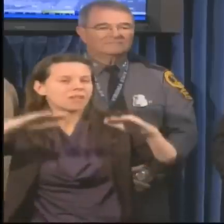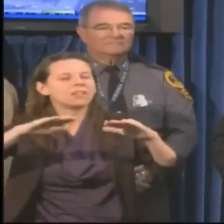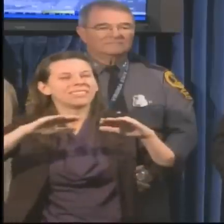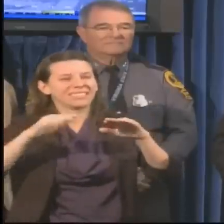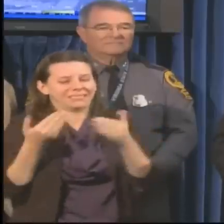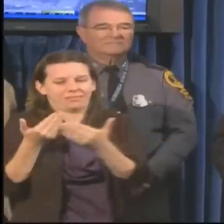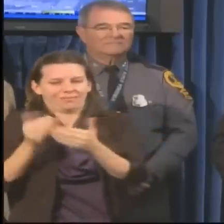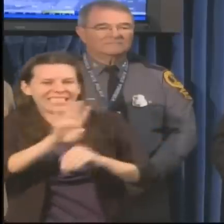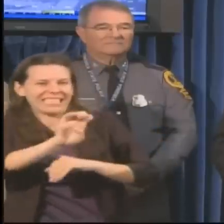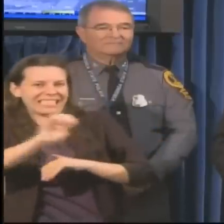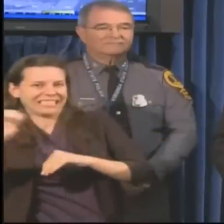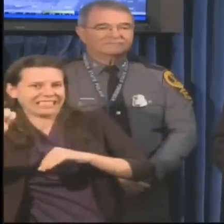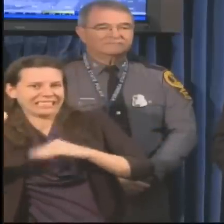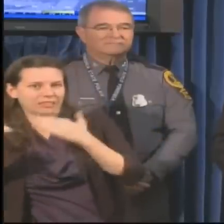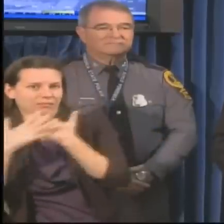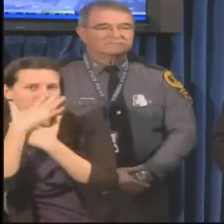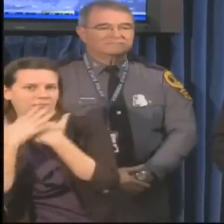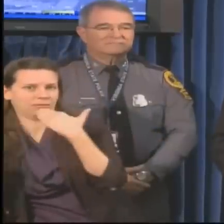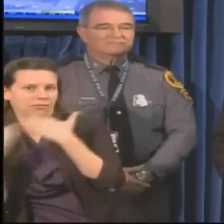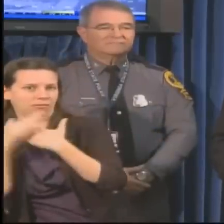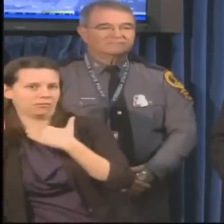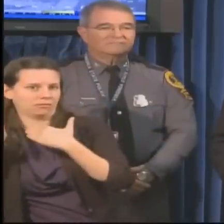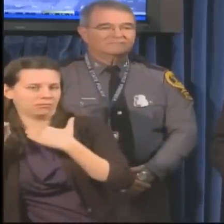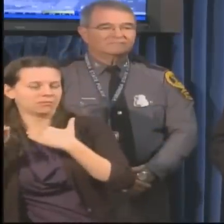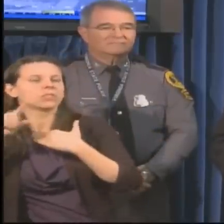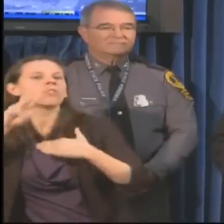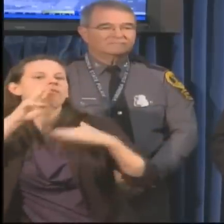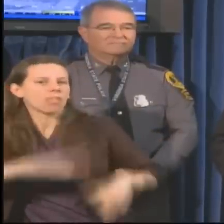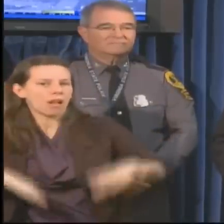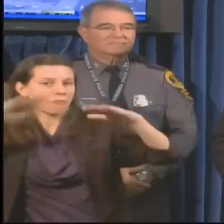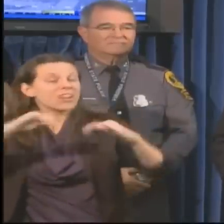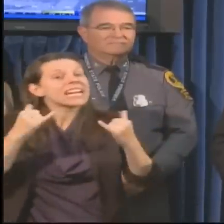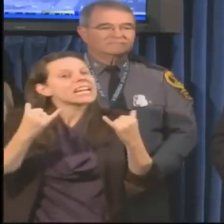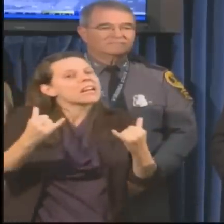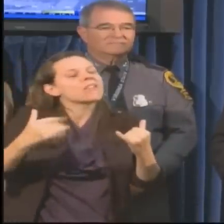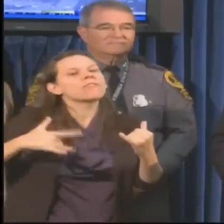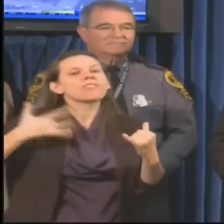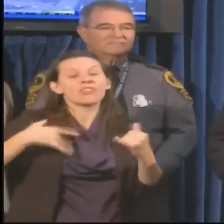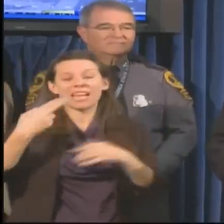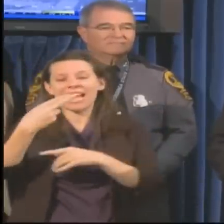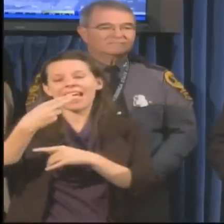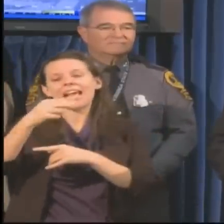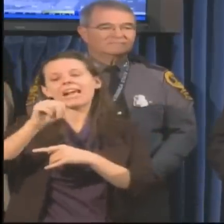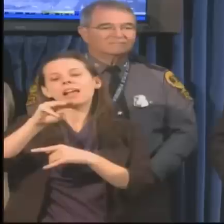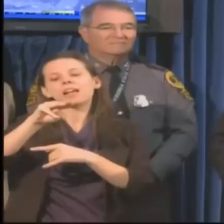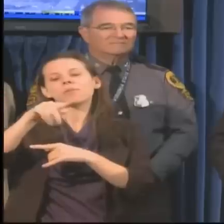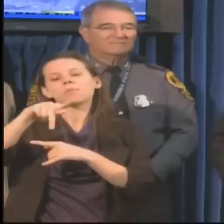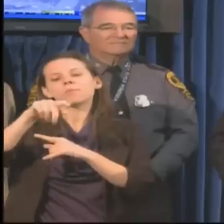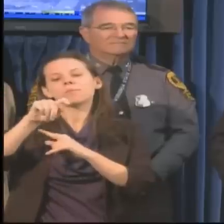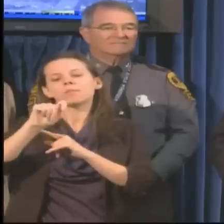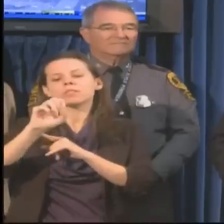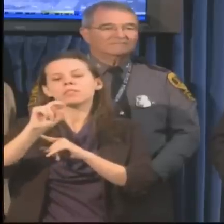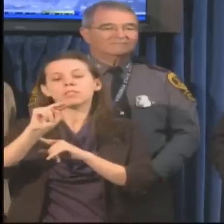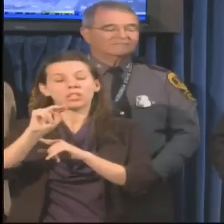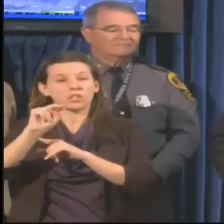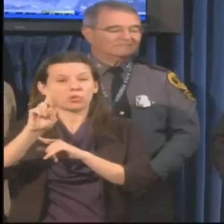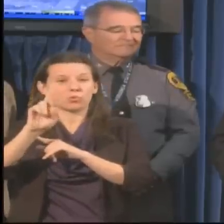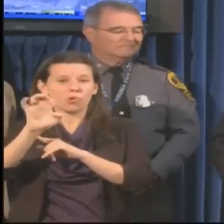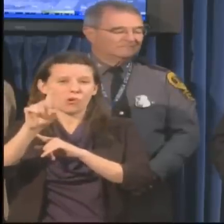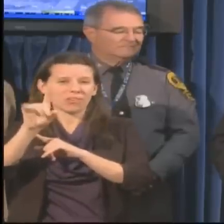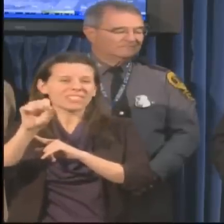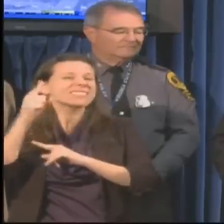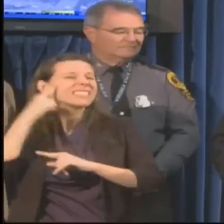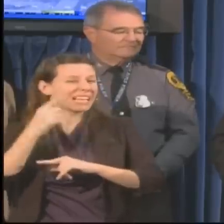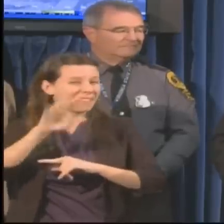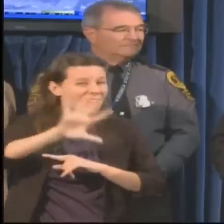eastern part of the state. Right now, the projections are Hampton Roads area, 5 to 7